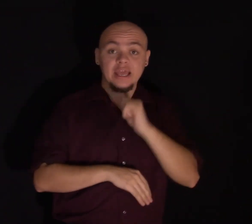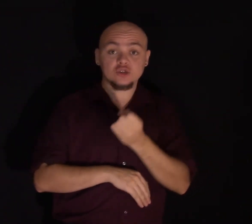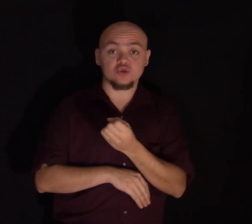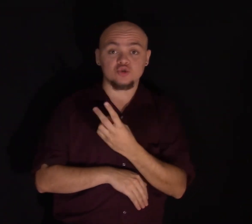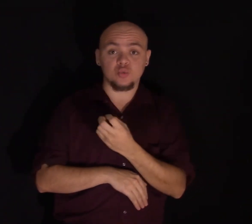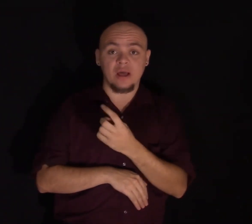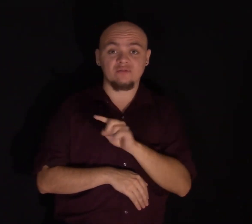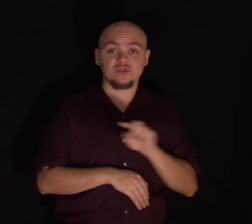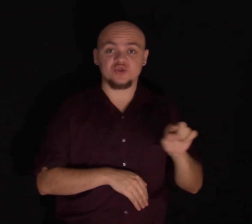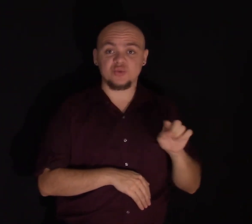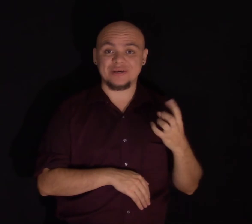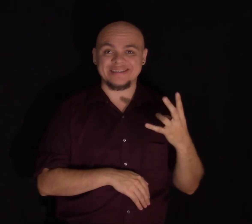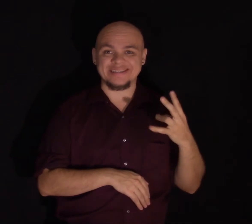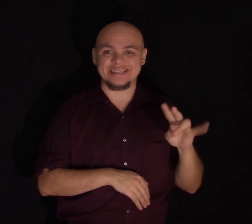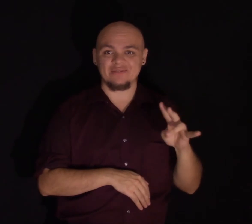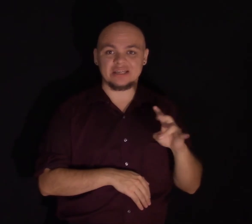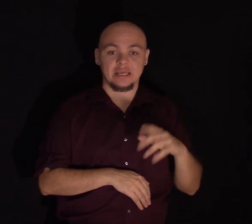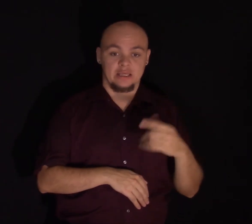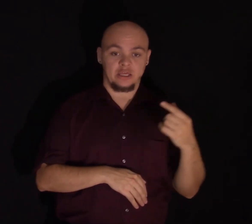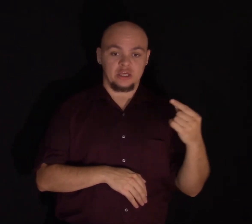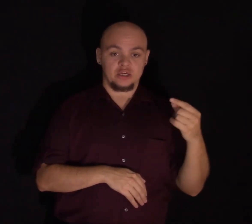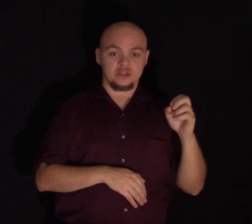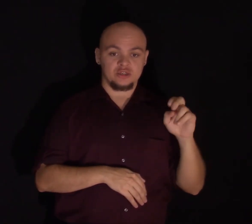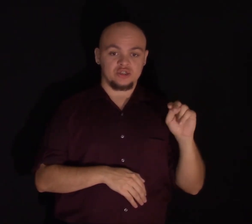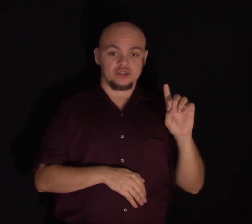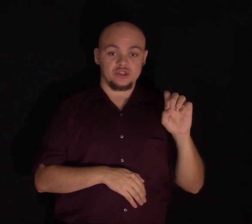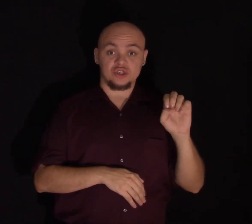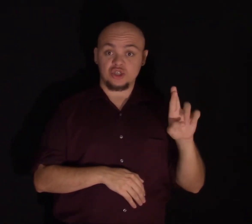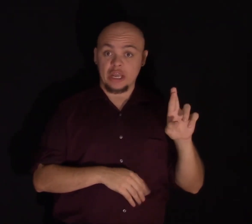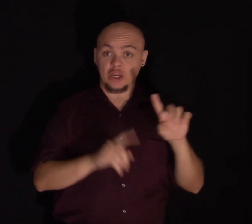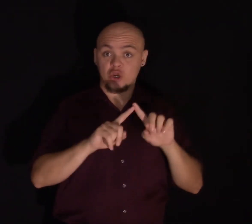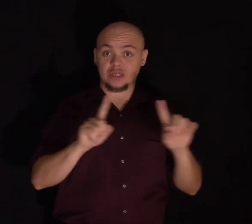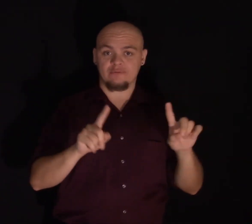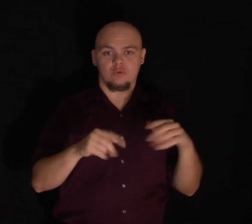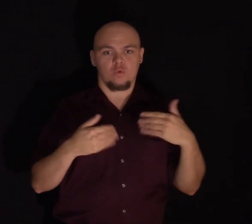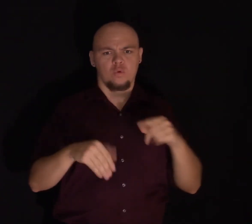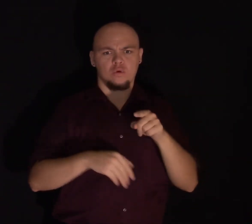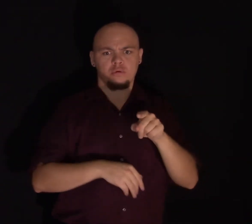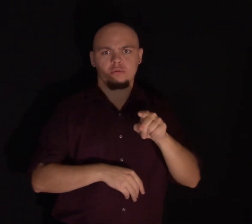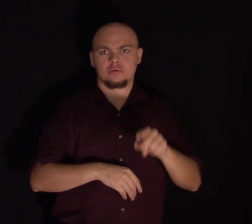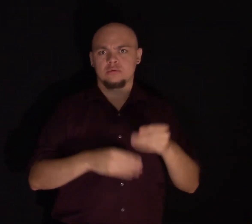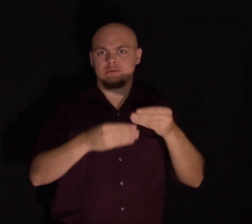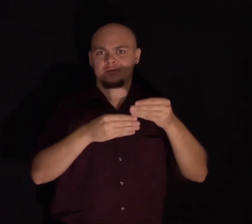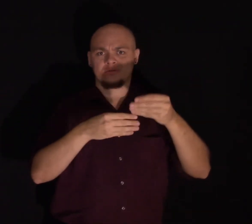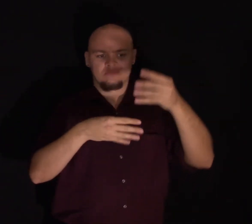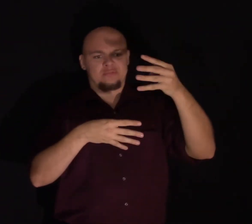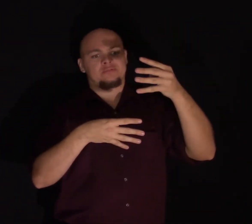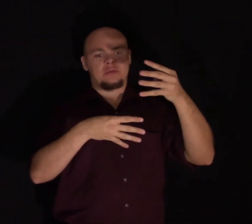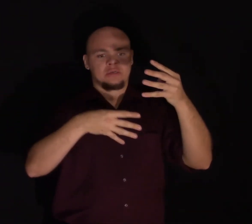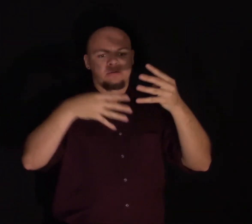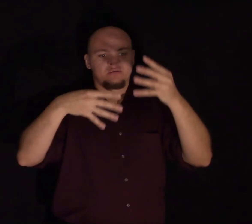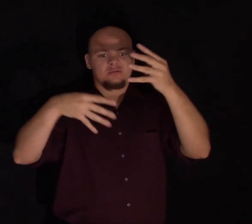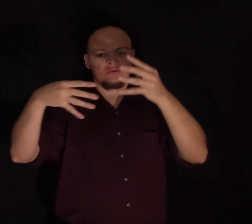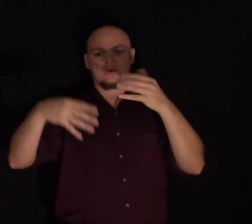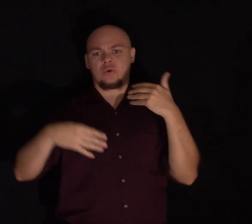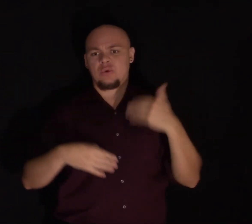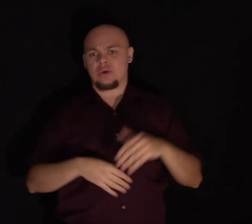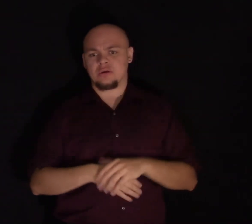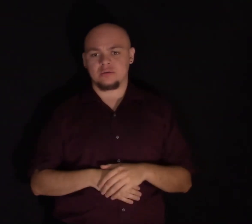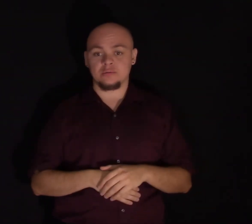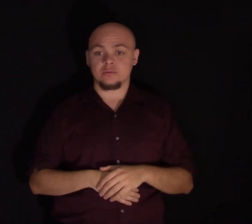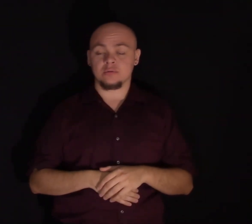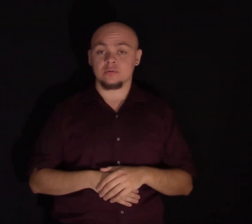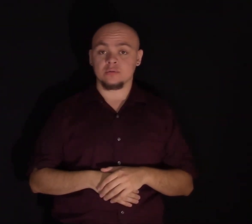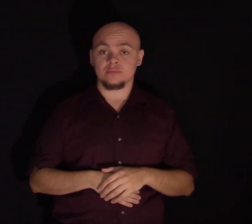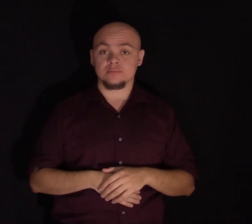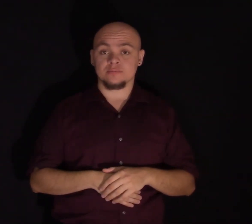17. And the gender difference also is very, unfortunately, robust, where the